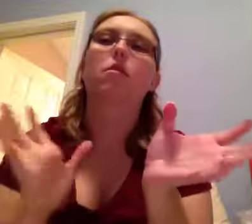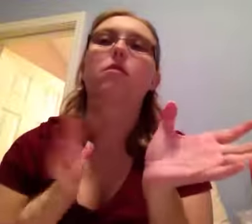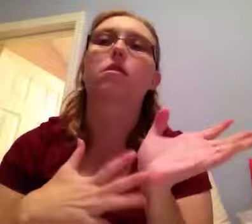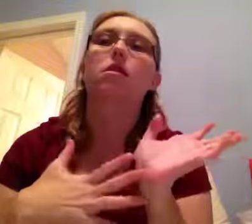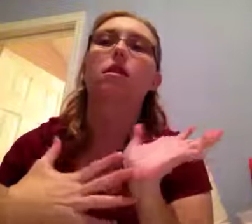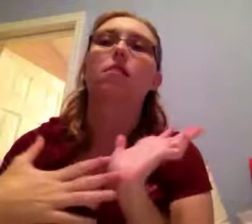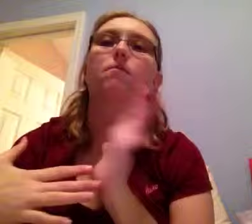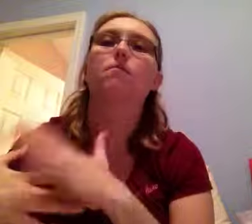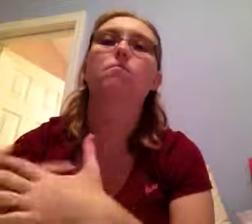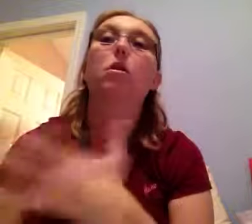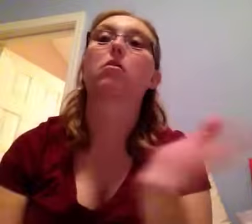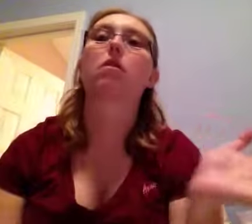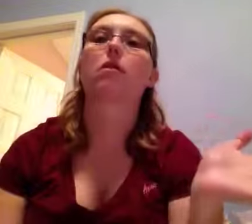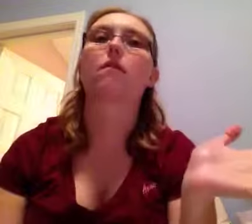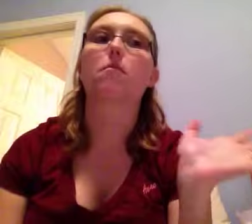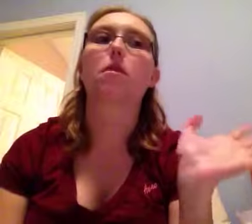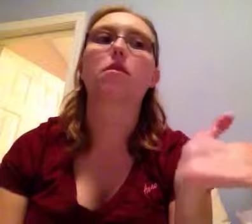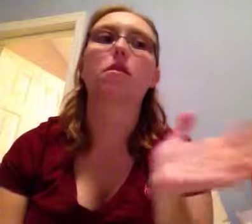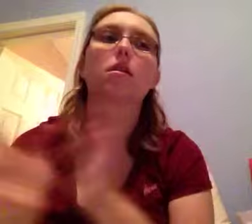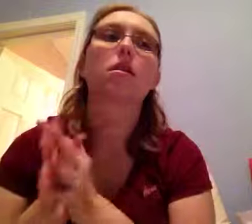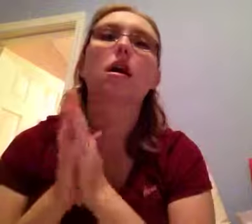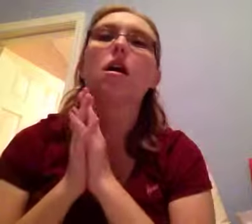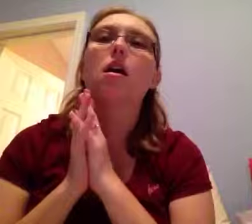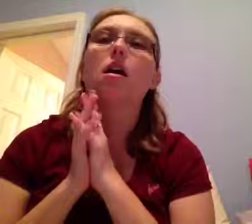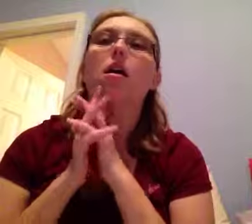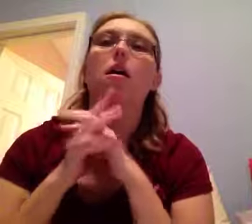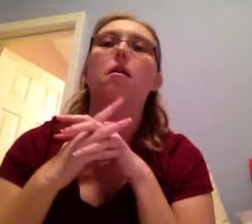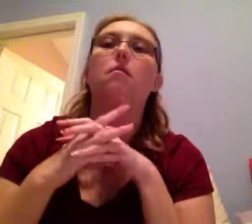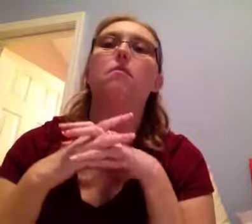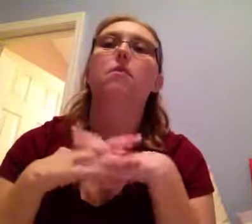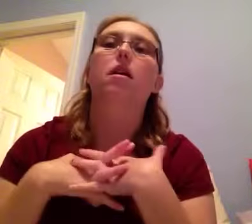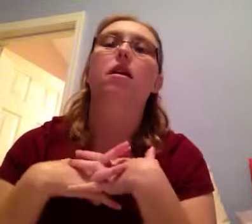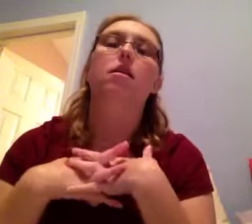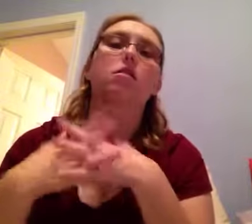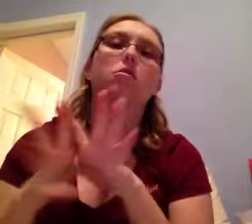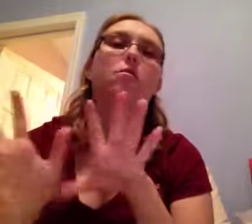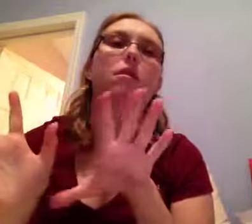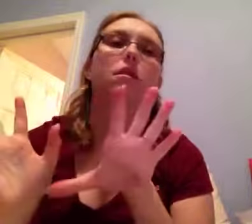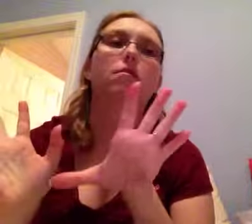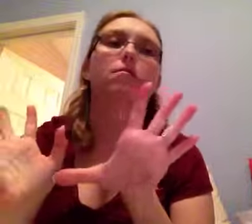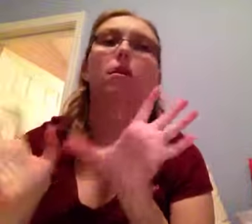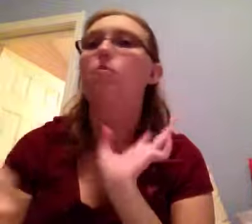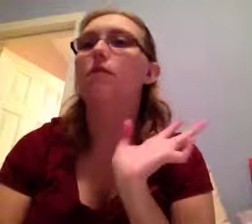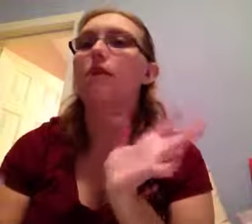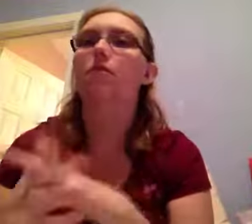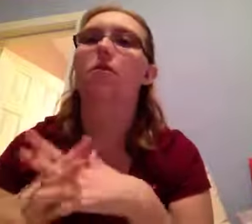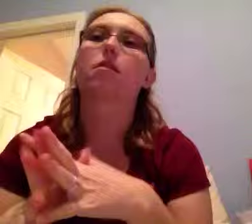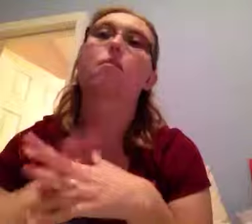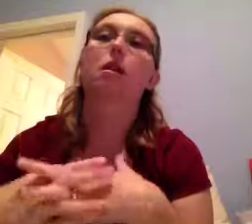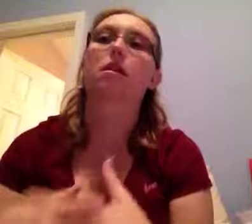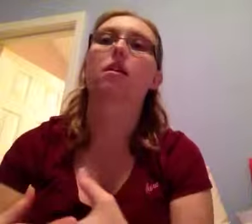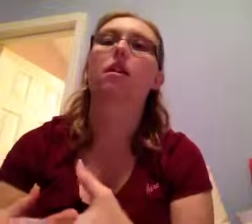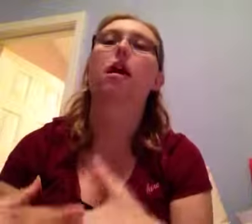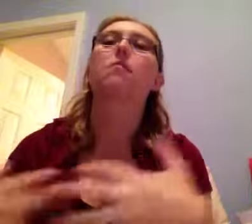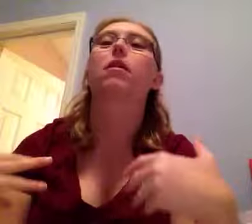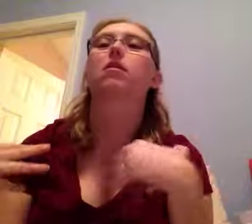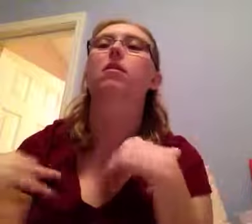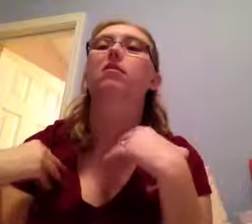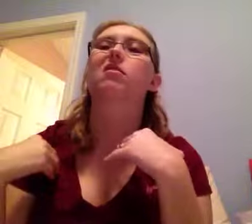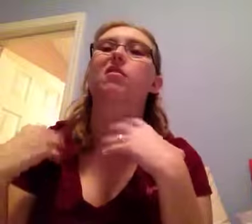the period of a month. Um, and this will be April favorites, basically. I'm not going to do like